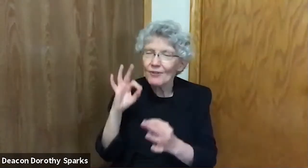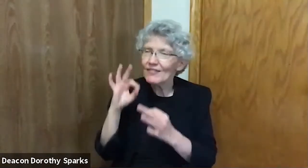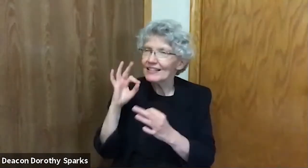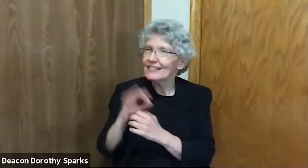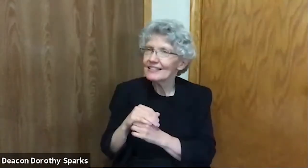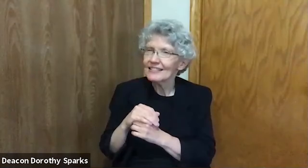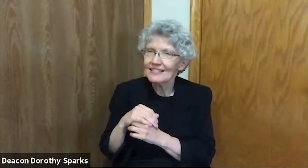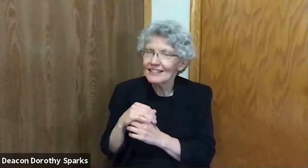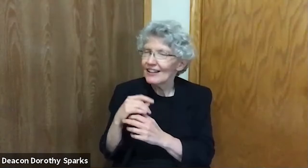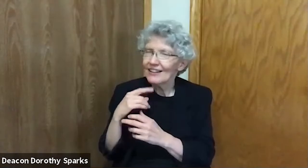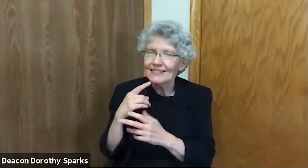It looked beautiful and tasty.